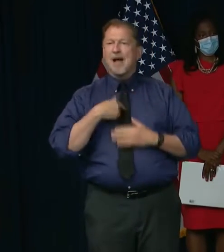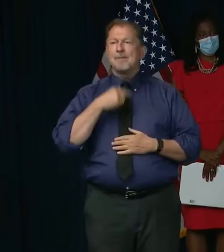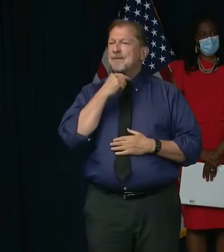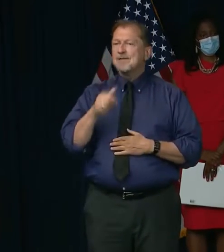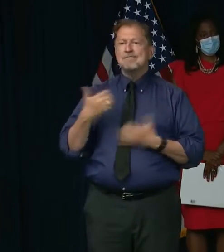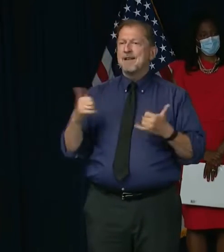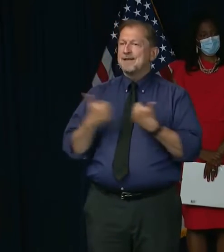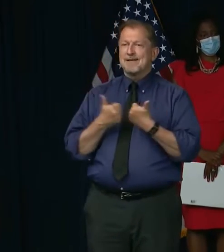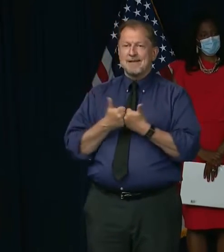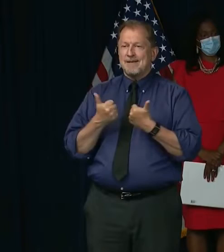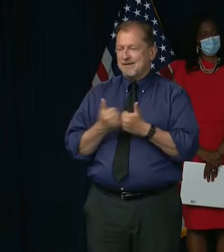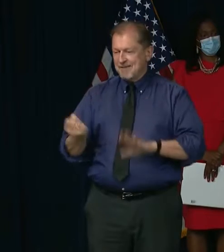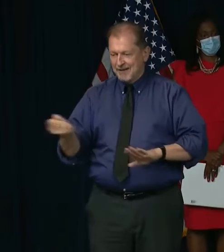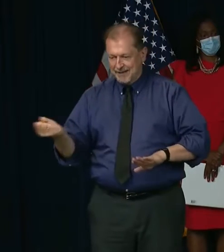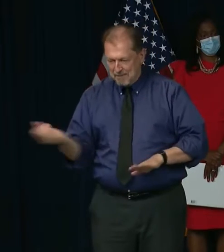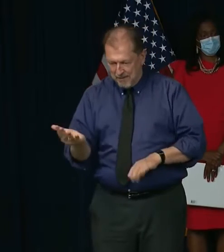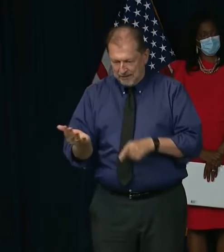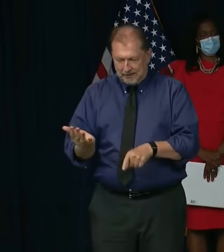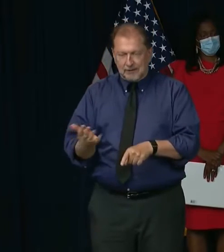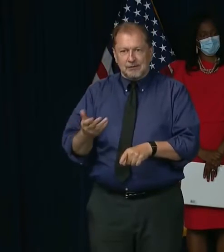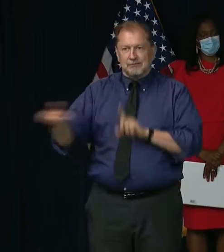with this virus.